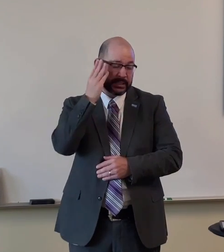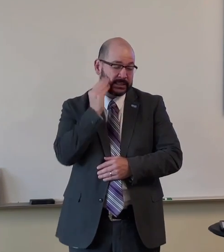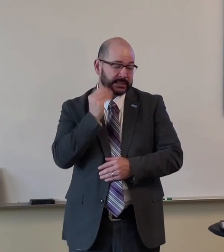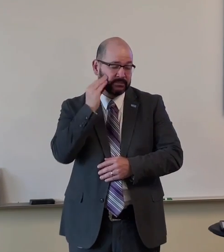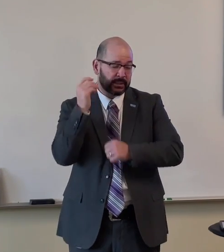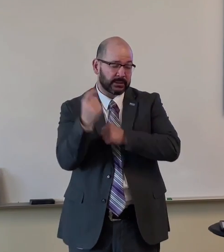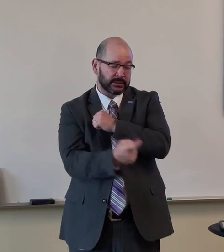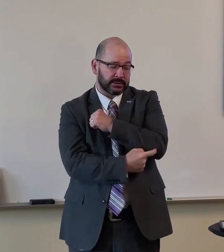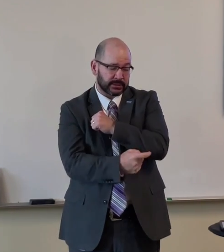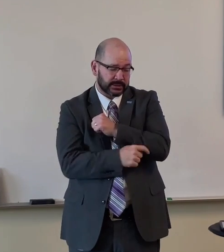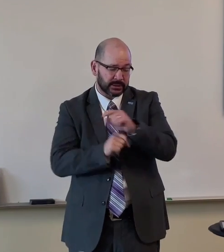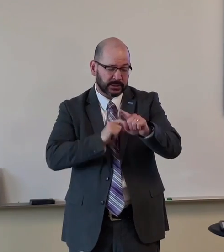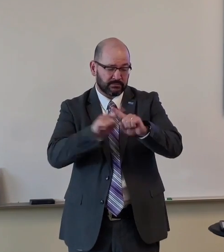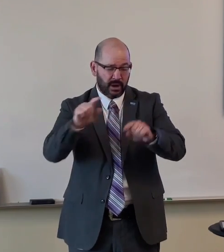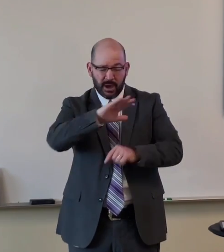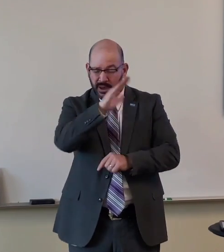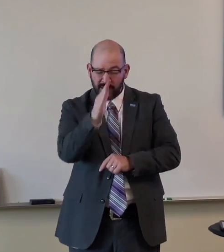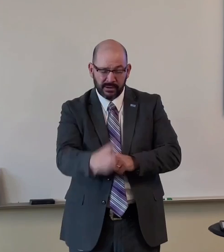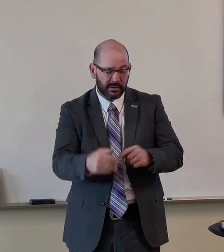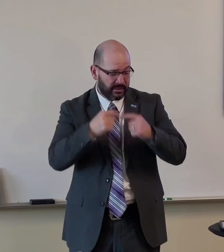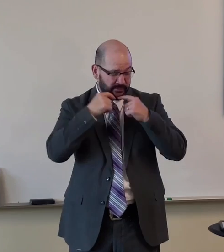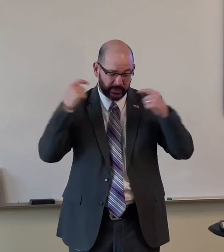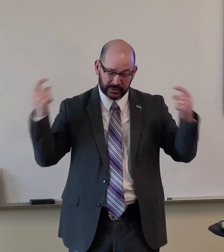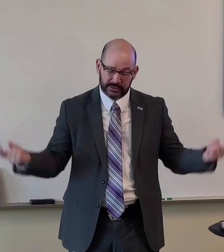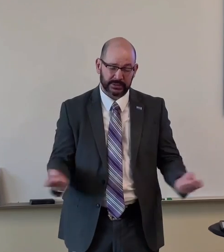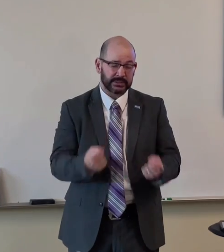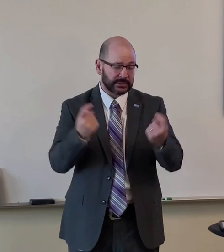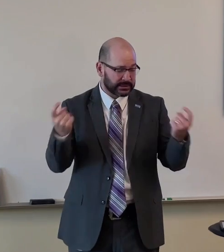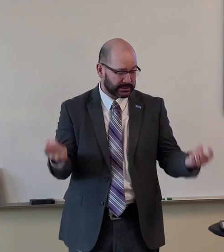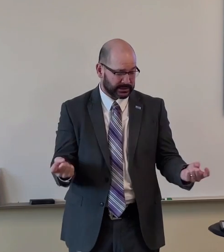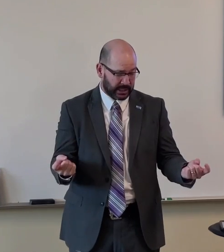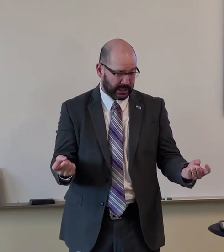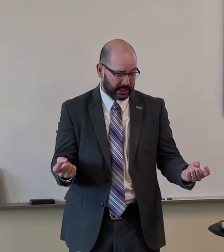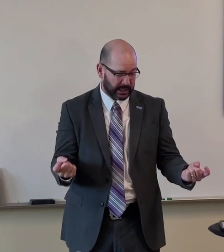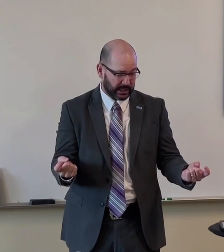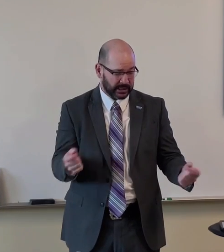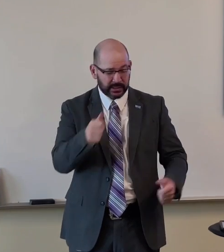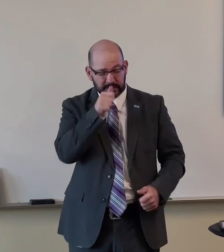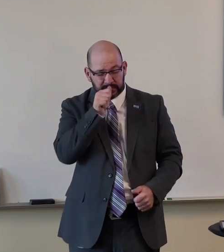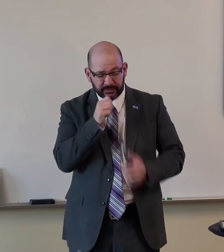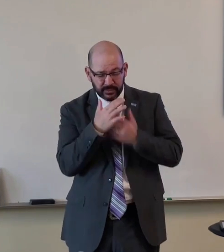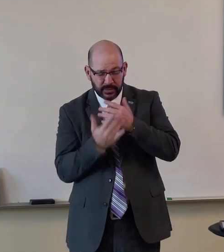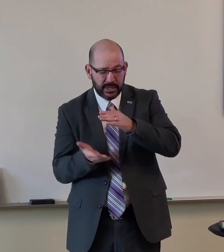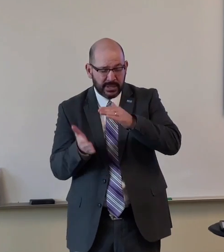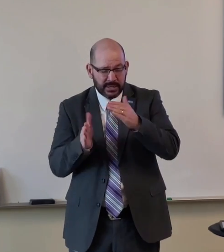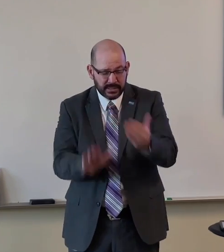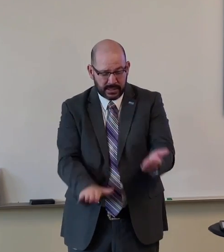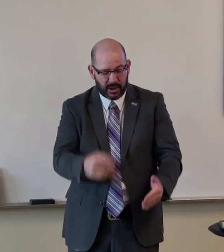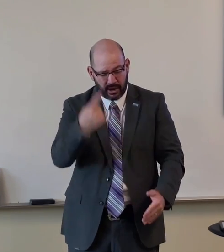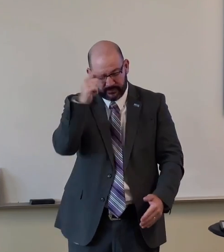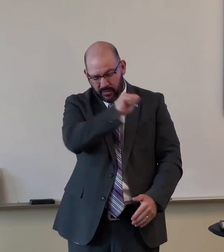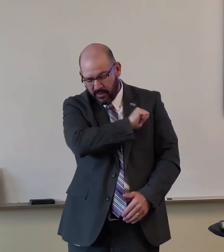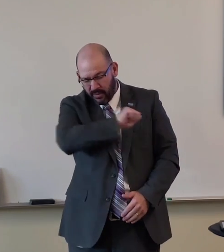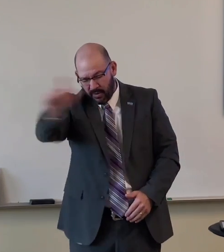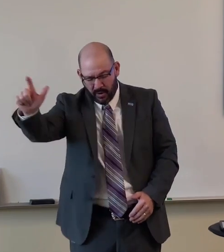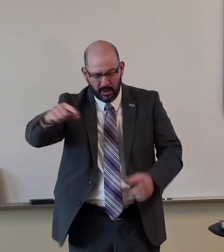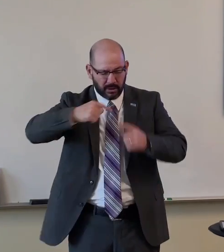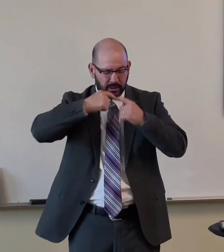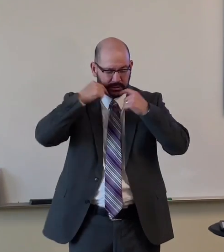lived a perfect life experienced all the temptations but without sin and then he took his